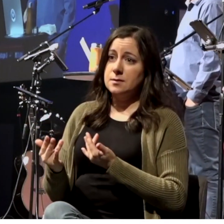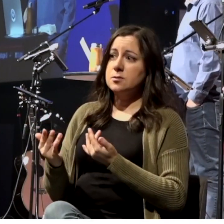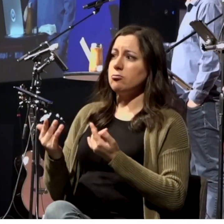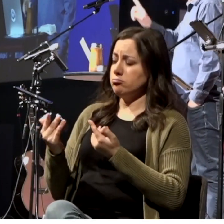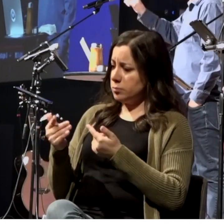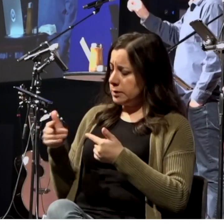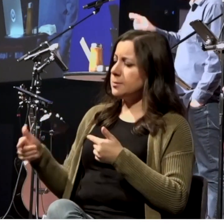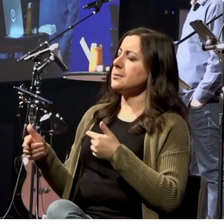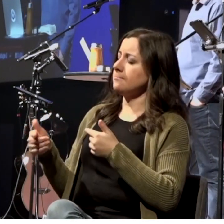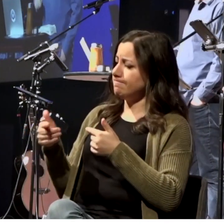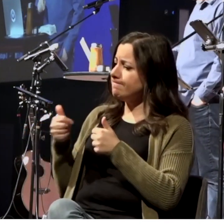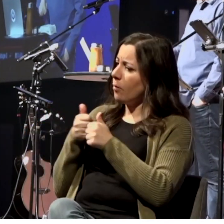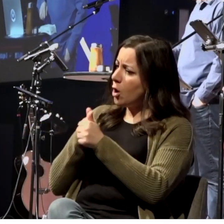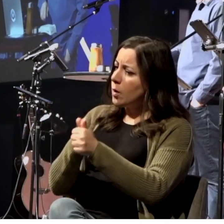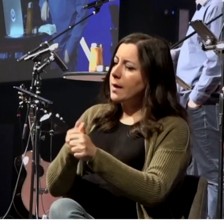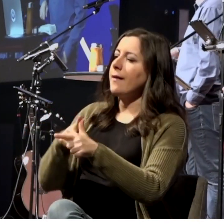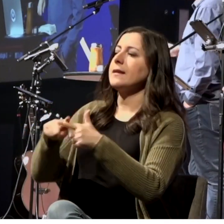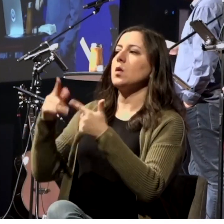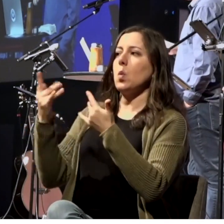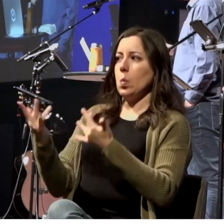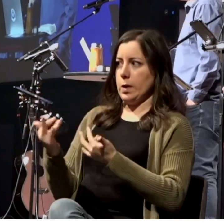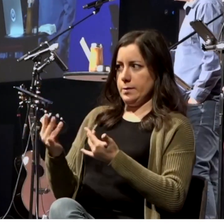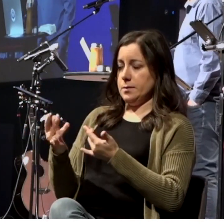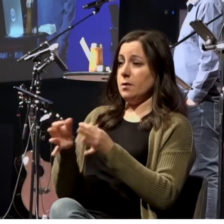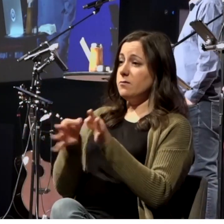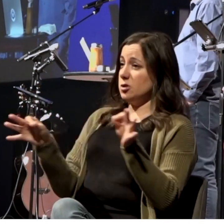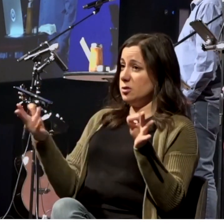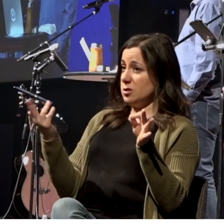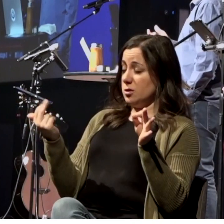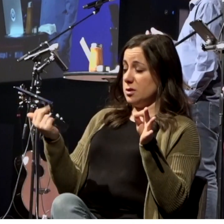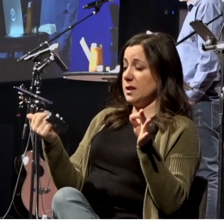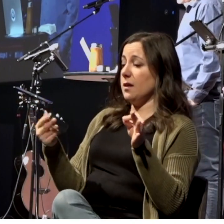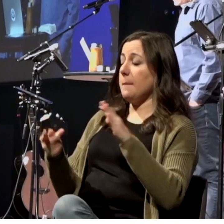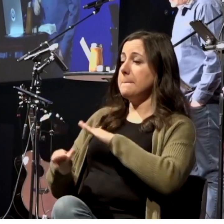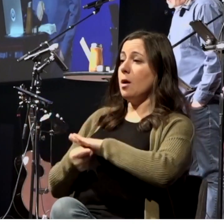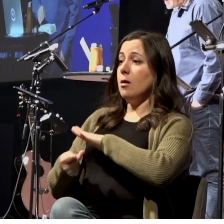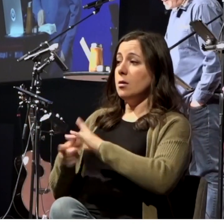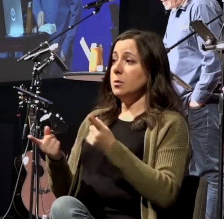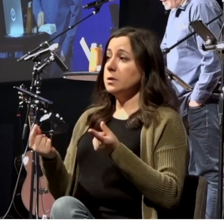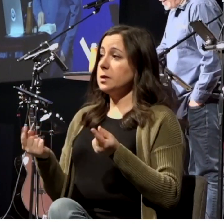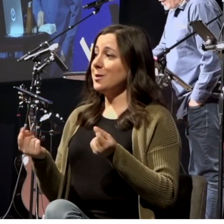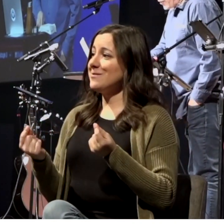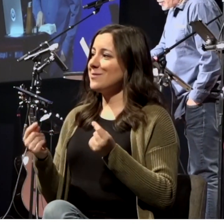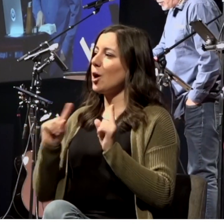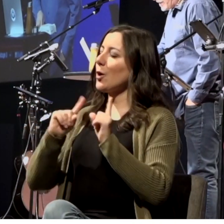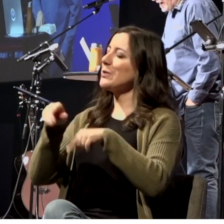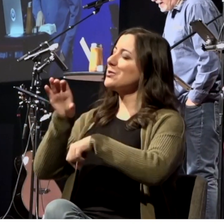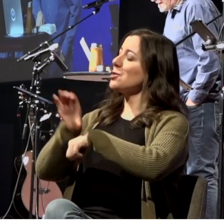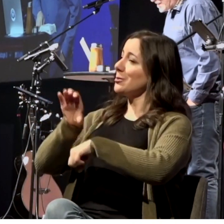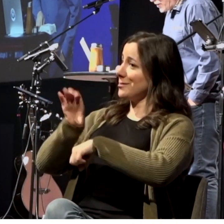up to? Notice what else Paul does in verse 13. He goes to church. Verse 13, it says,